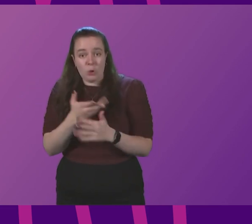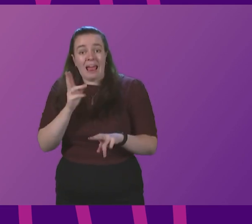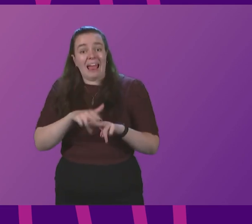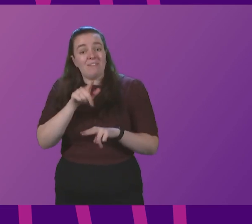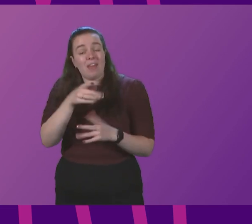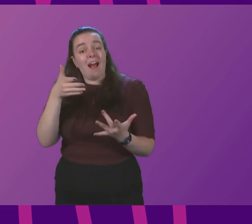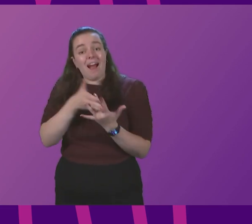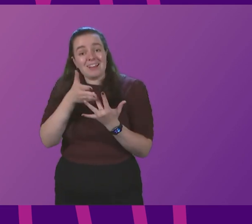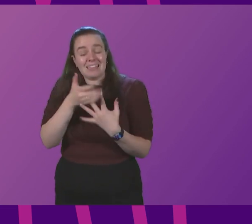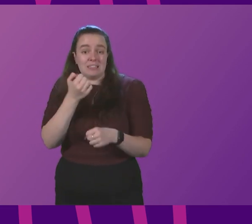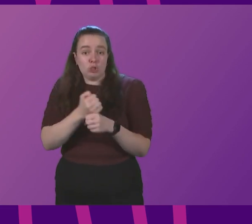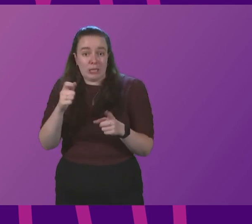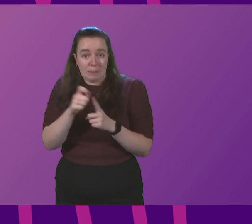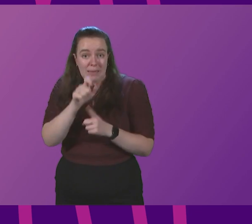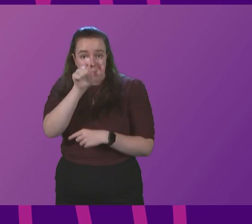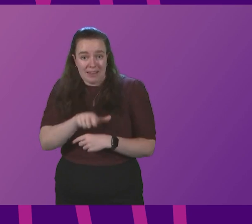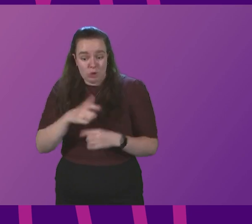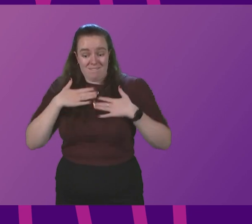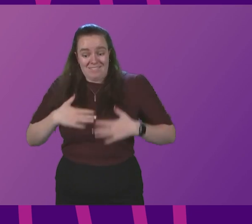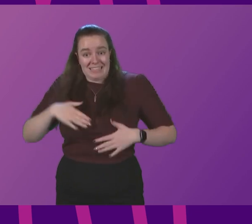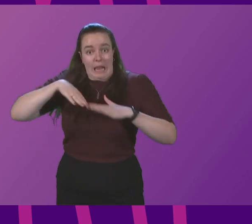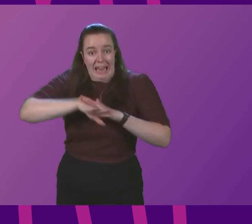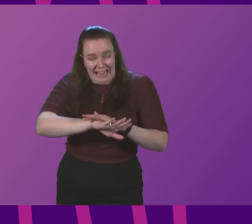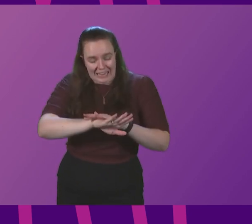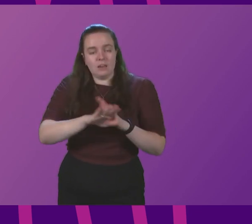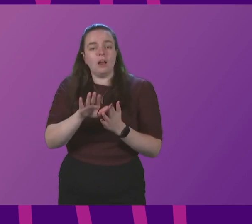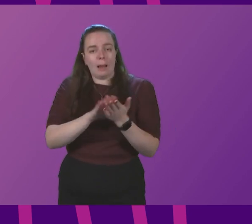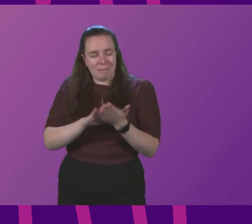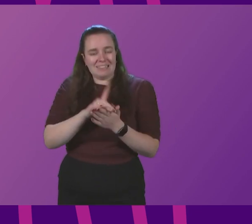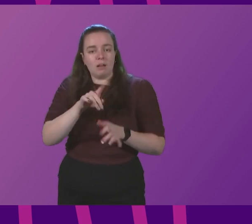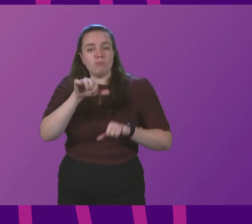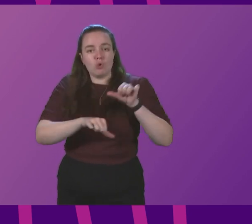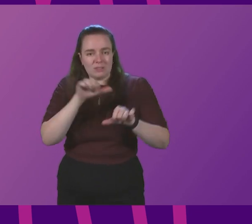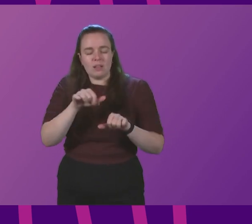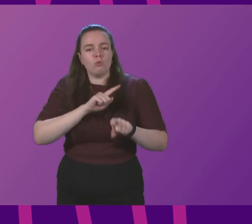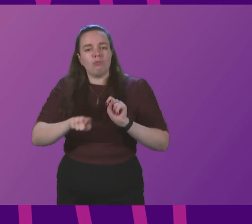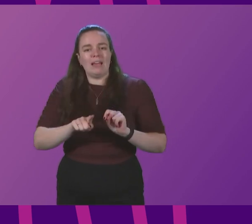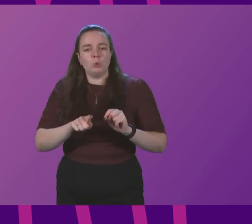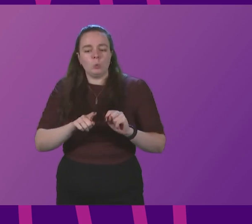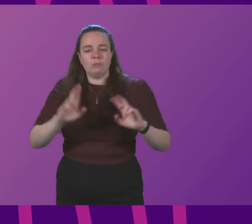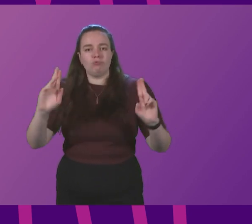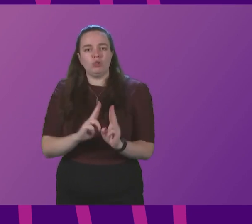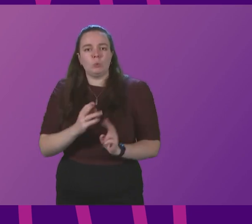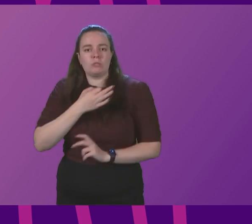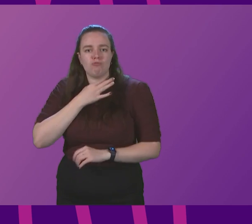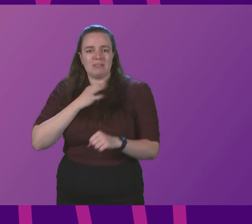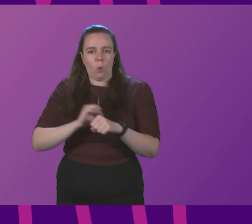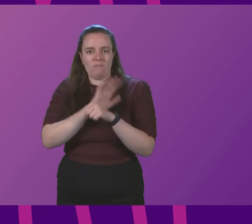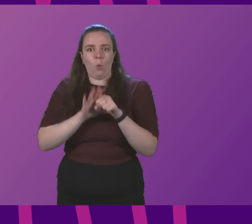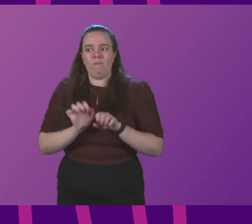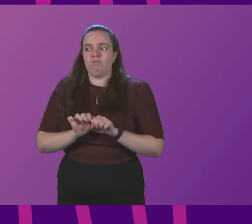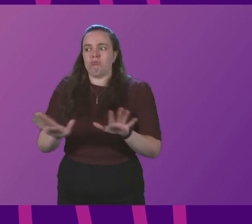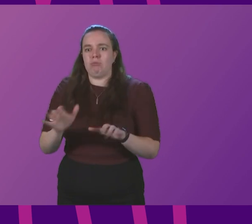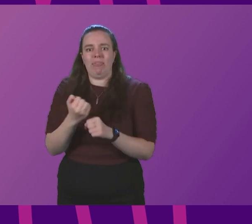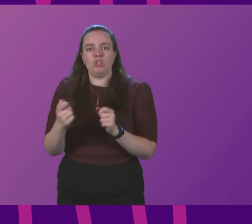accessing GP practices physically, then in the process of doing that we are minimising the risk of COVID getting into those